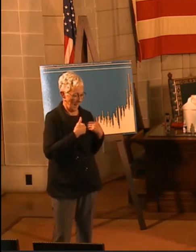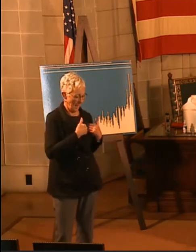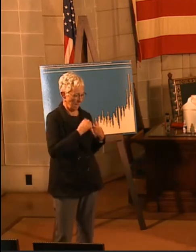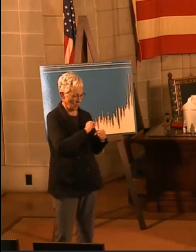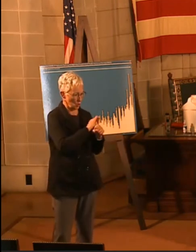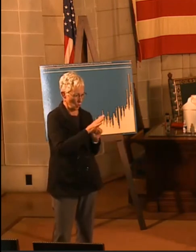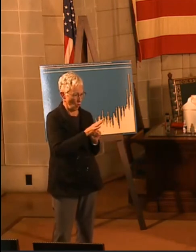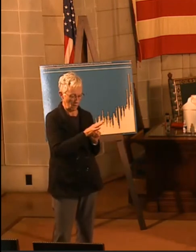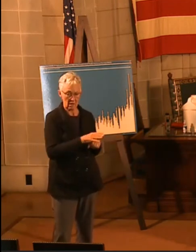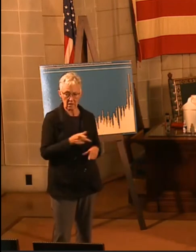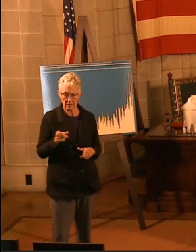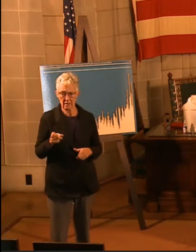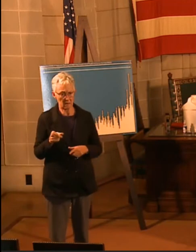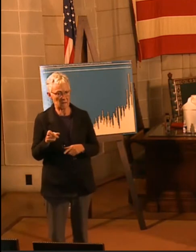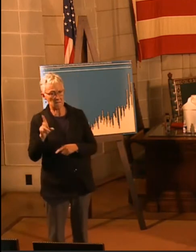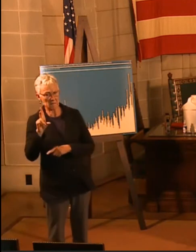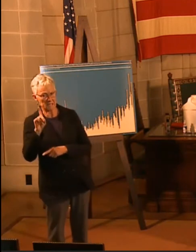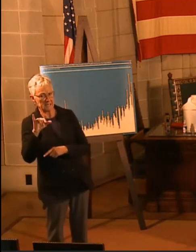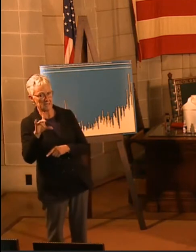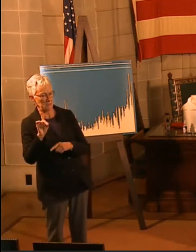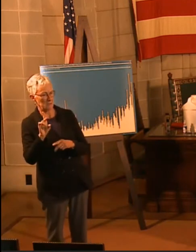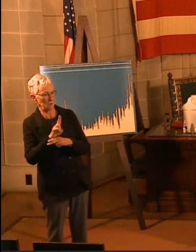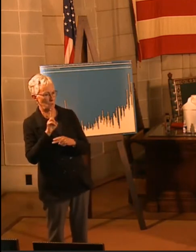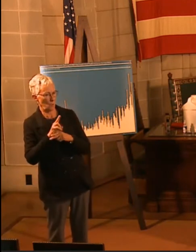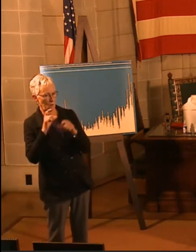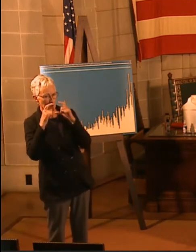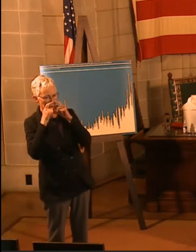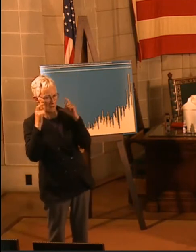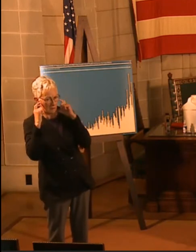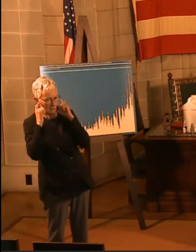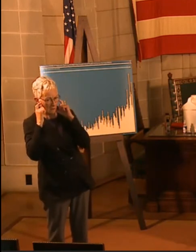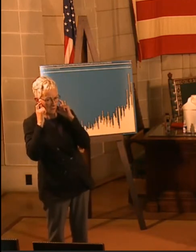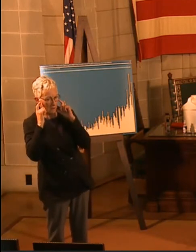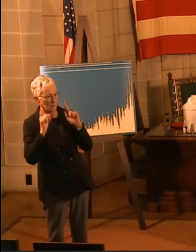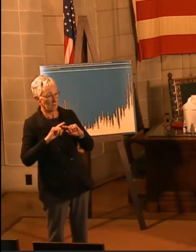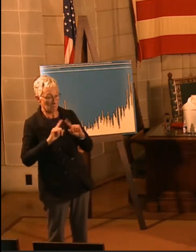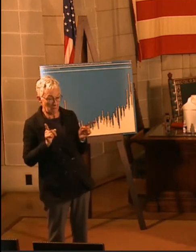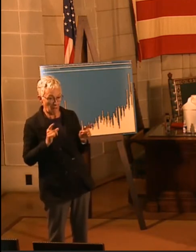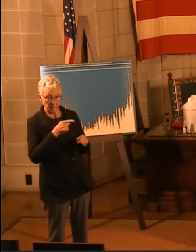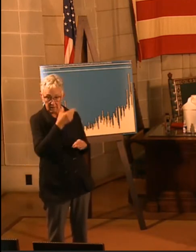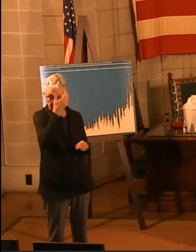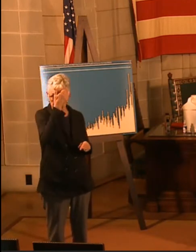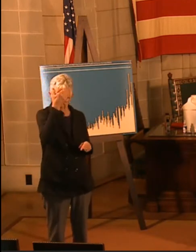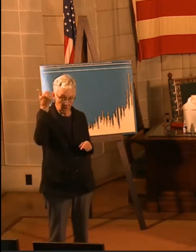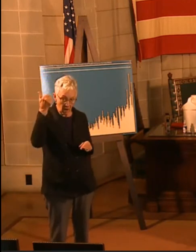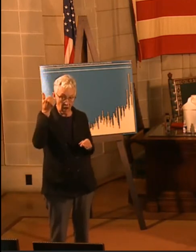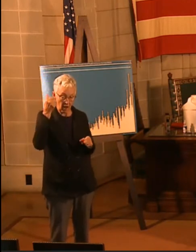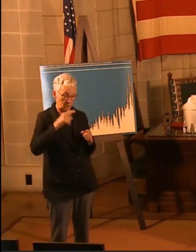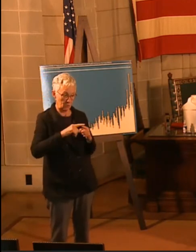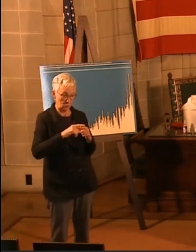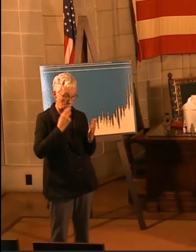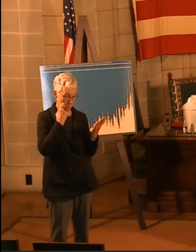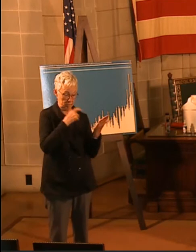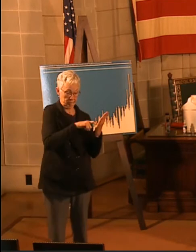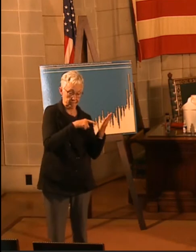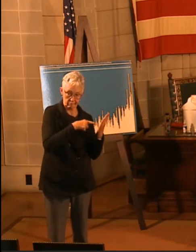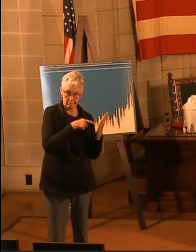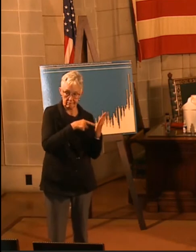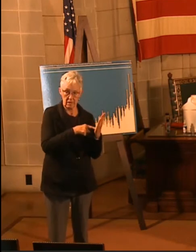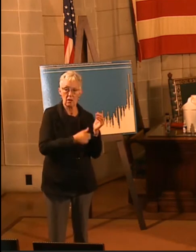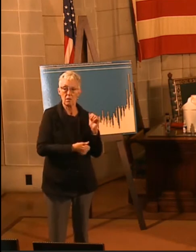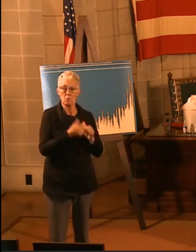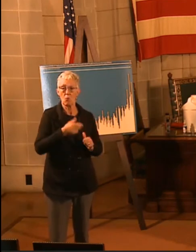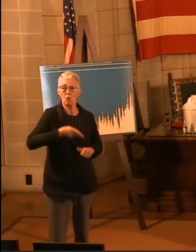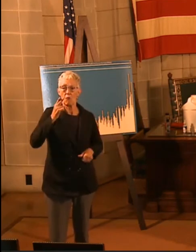report wearing a mask. What people don't tell you is that the single most important risk factor that they found when they